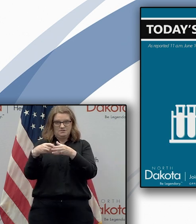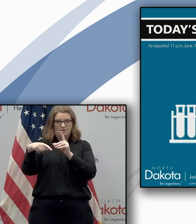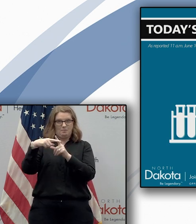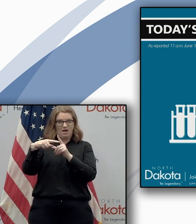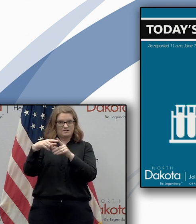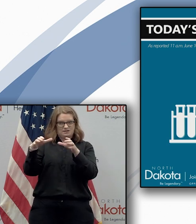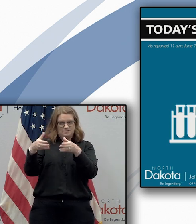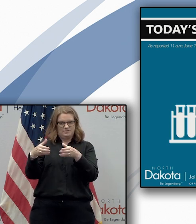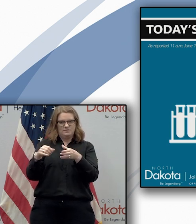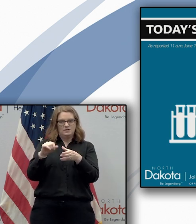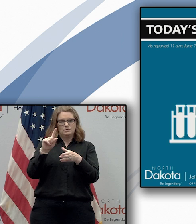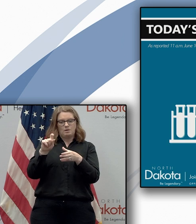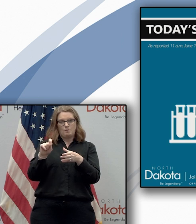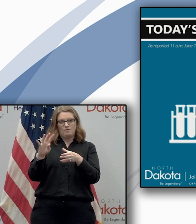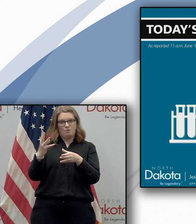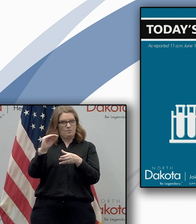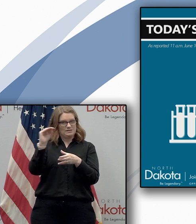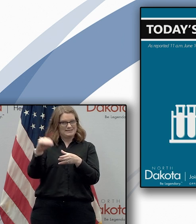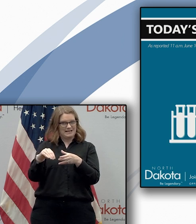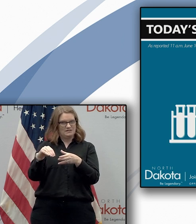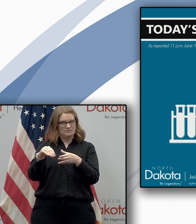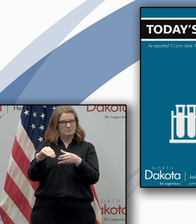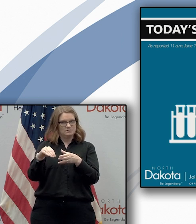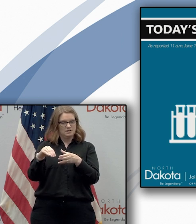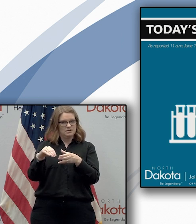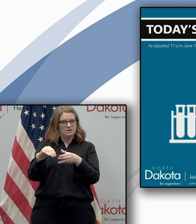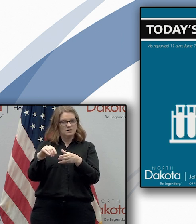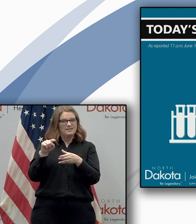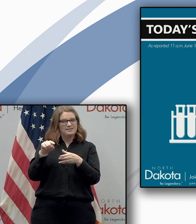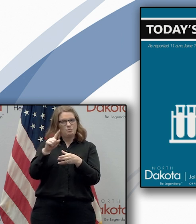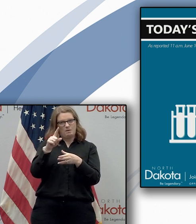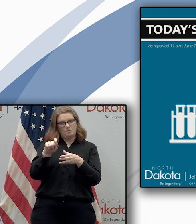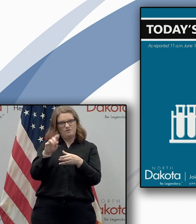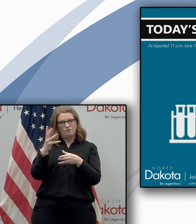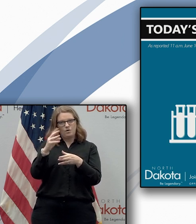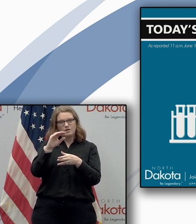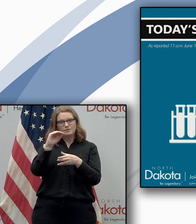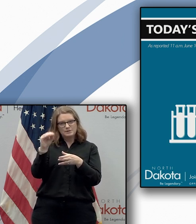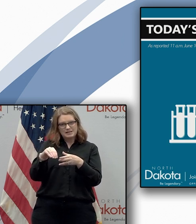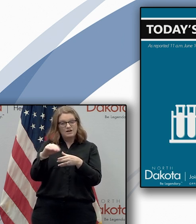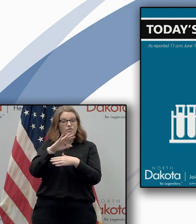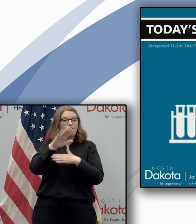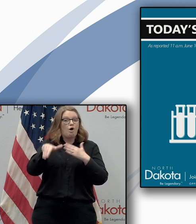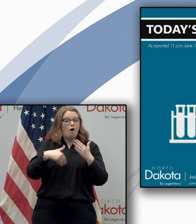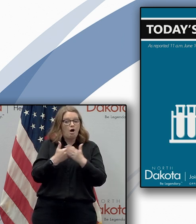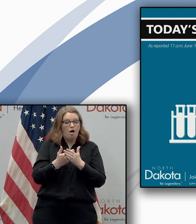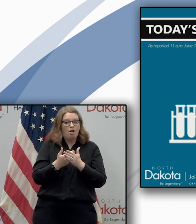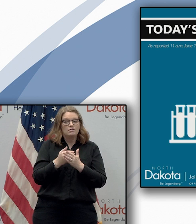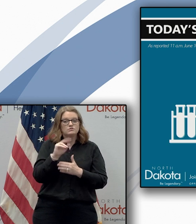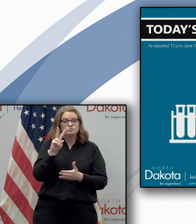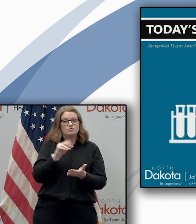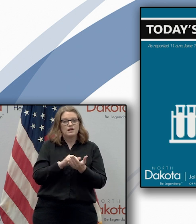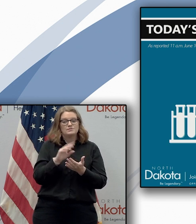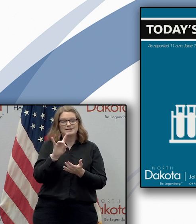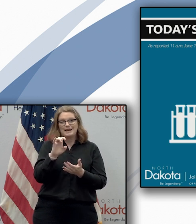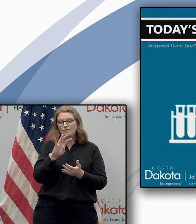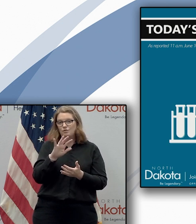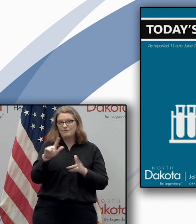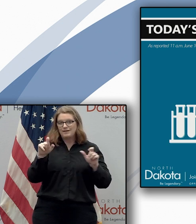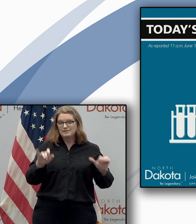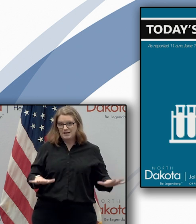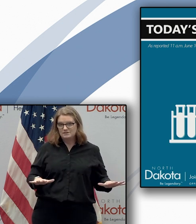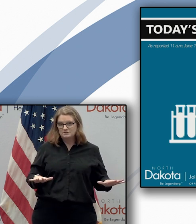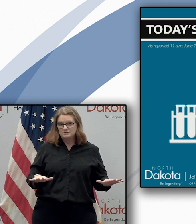test uh positive rate across all tests that were completed and again we continue to